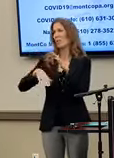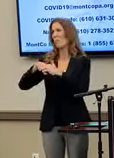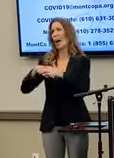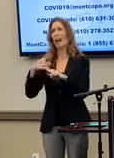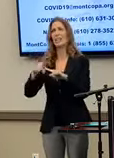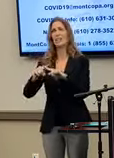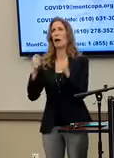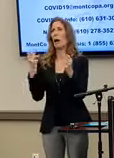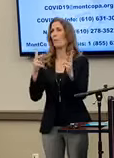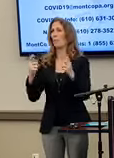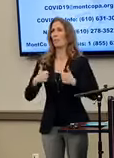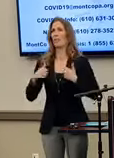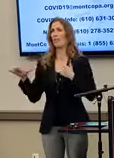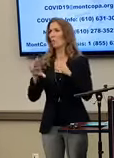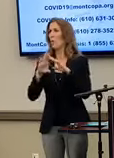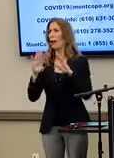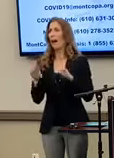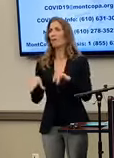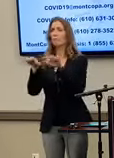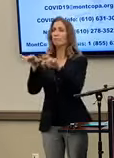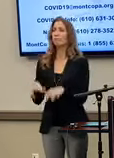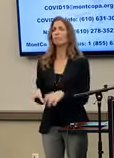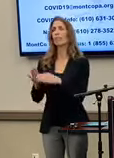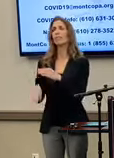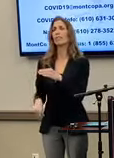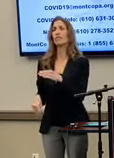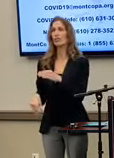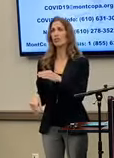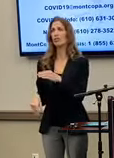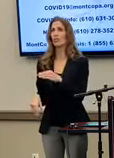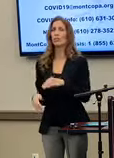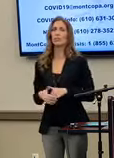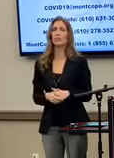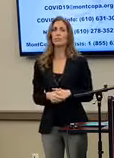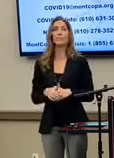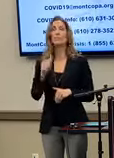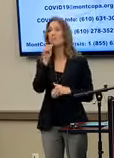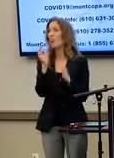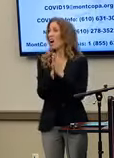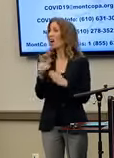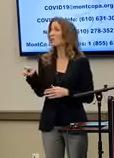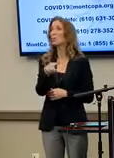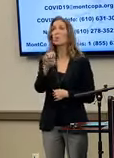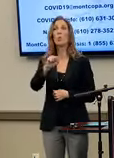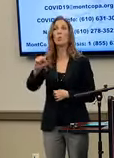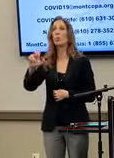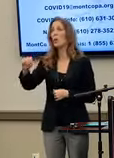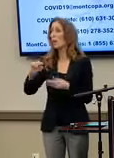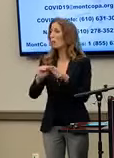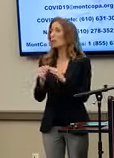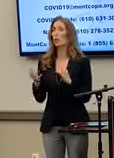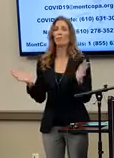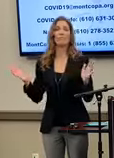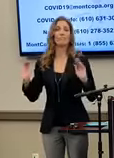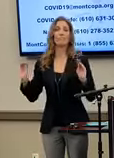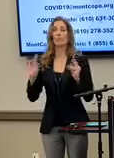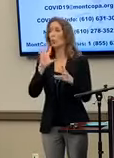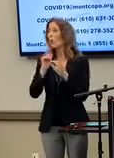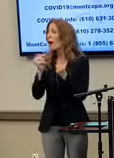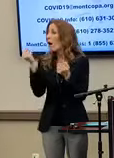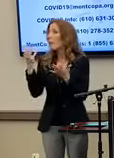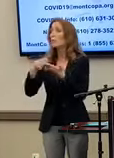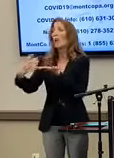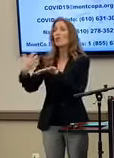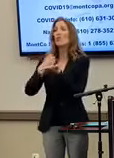depending upon how many people are in your household, to complete the Census. It does not ask for your Social Security number, or how much money you make,